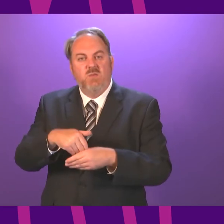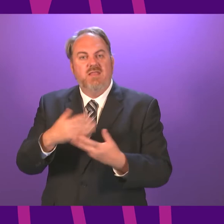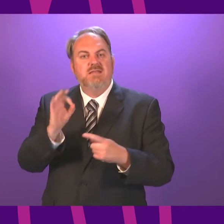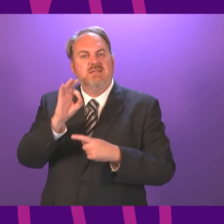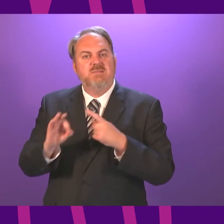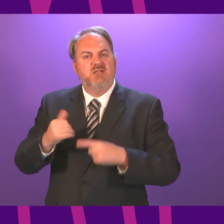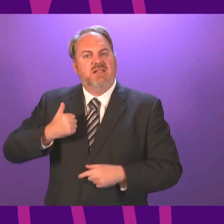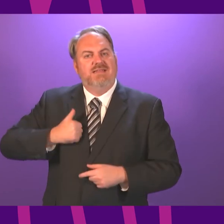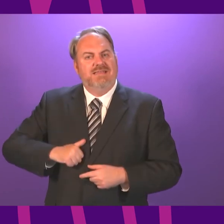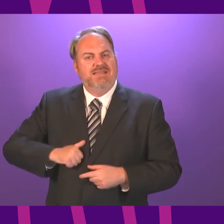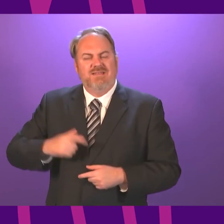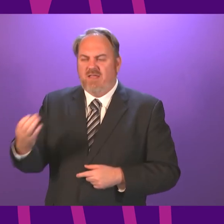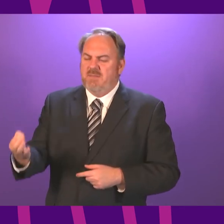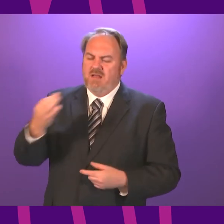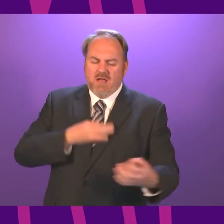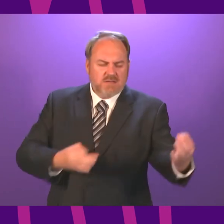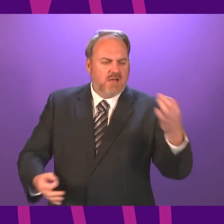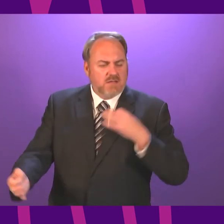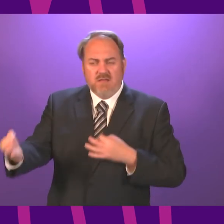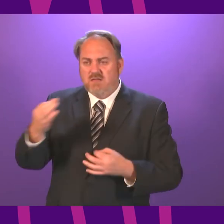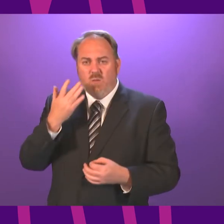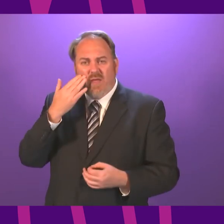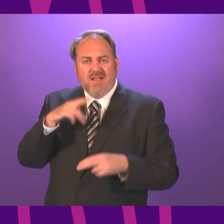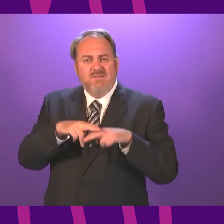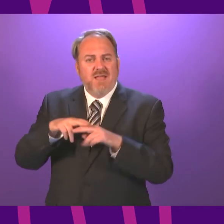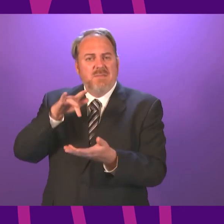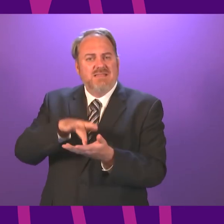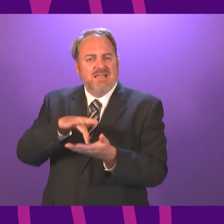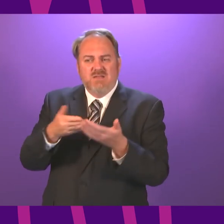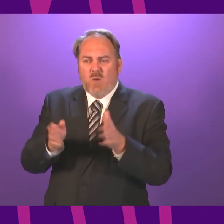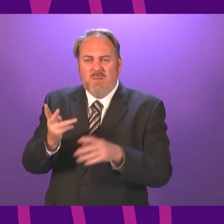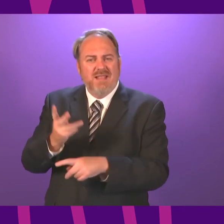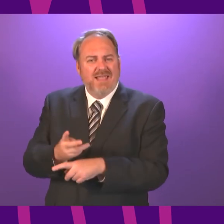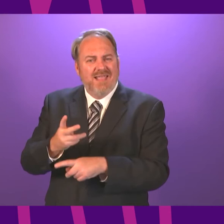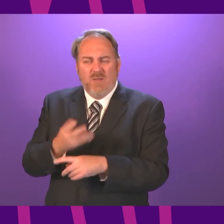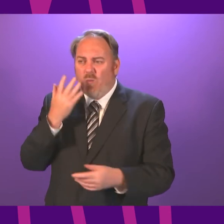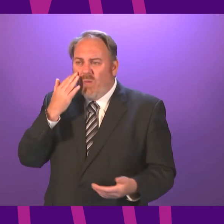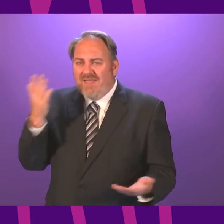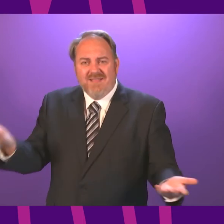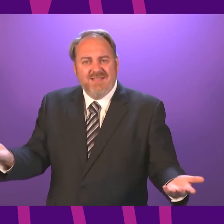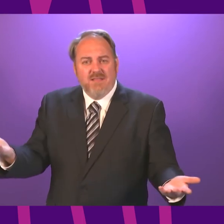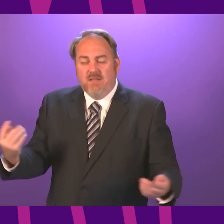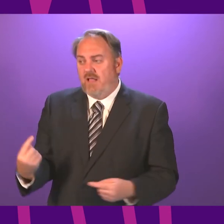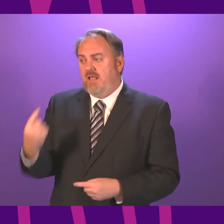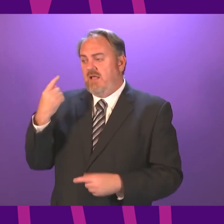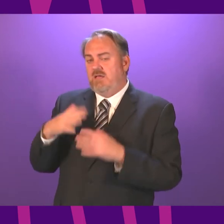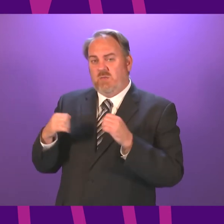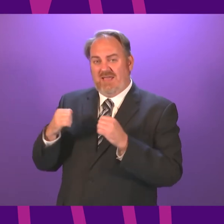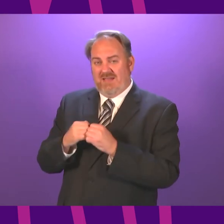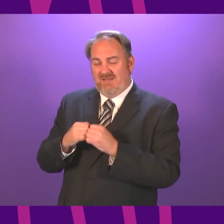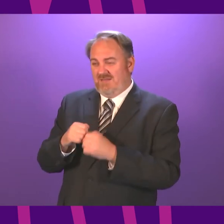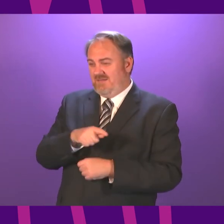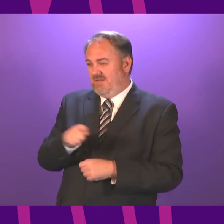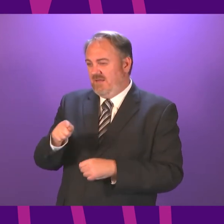week, I ask the First Minister the same. And every week, nothing changes. Last weekend, those families witnessed